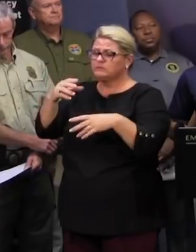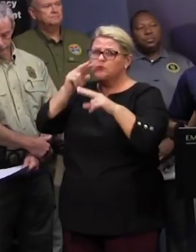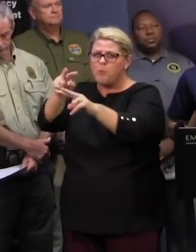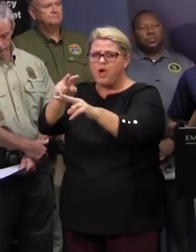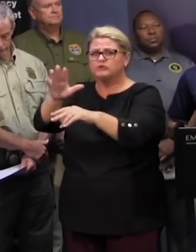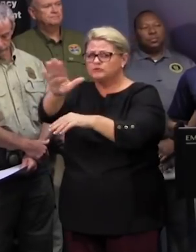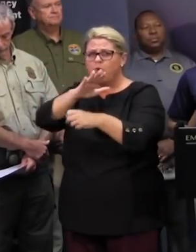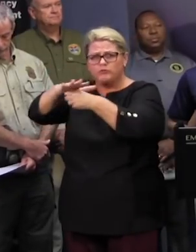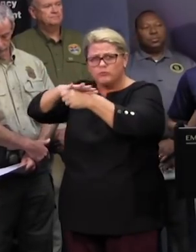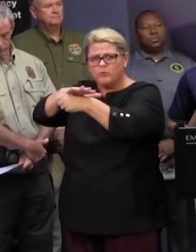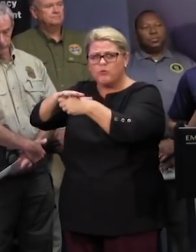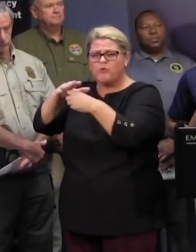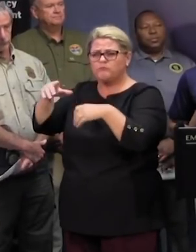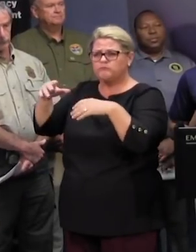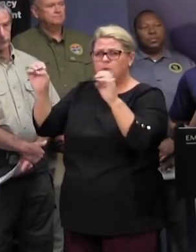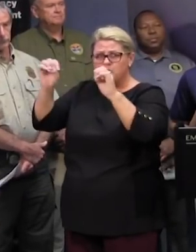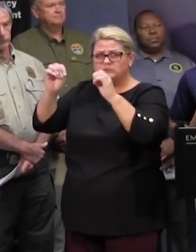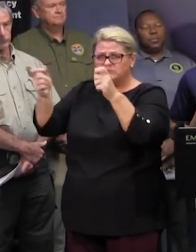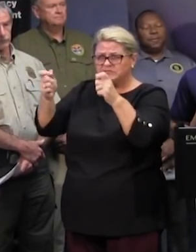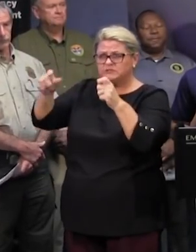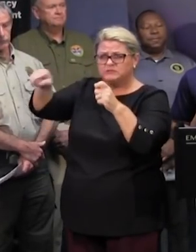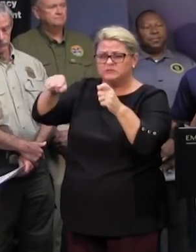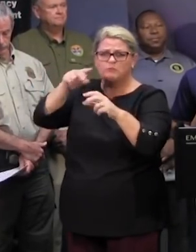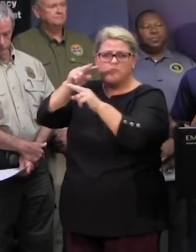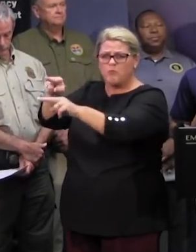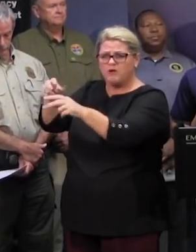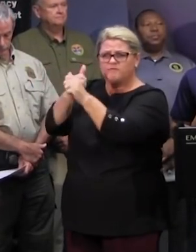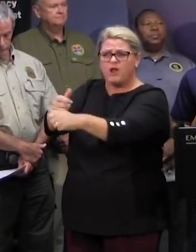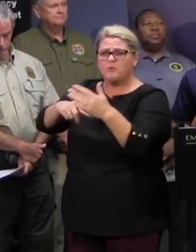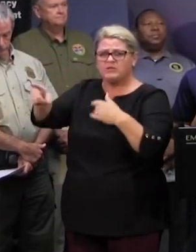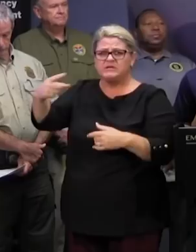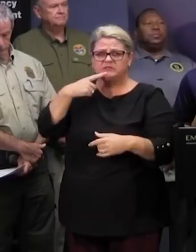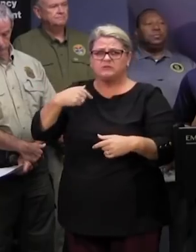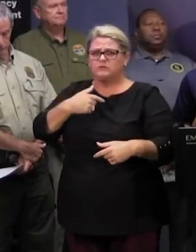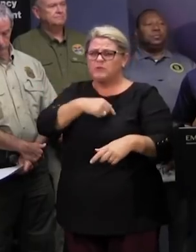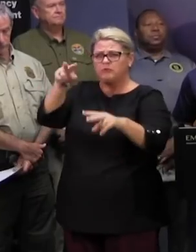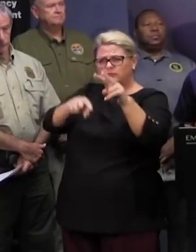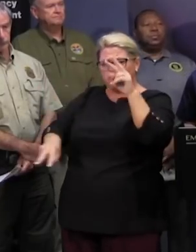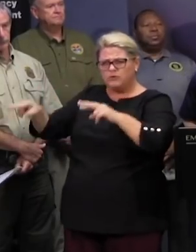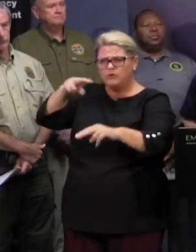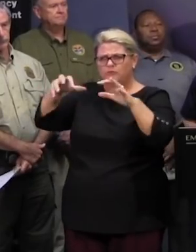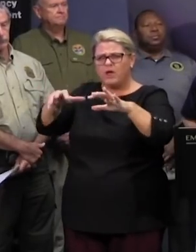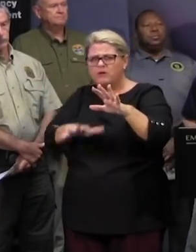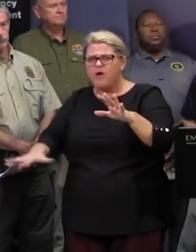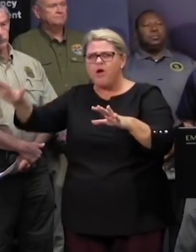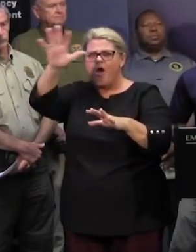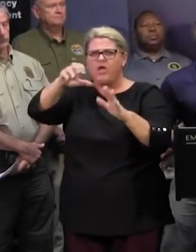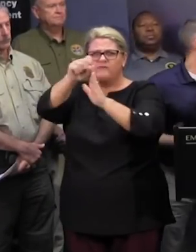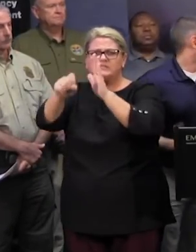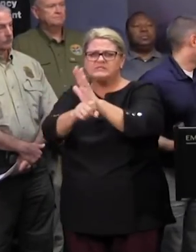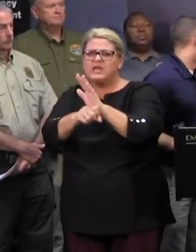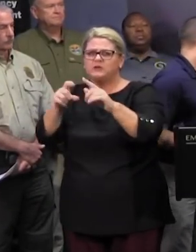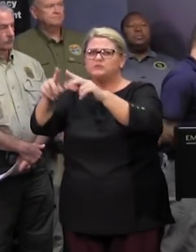local emergency management for evacuation guidance we are continuing to monitor rainfall amounts across the state to assess additional flooding impacts